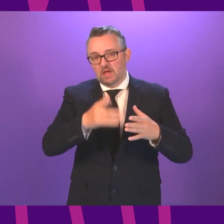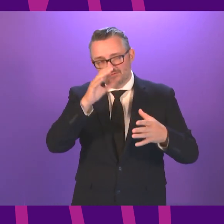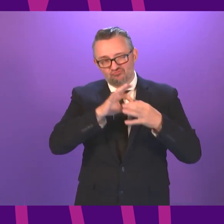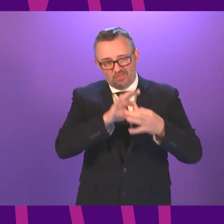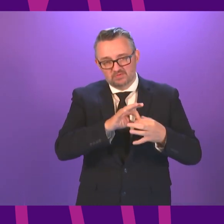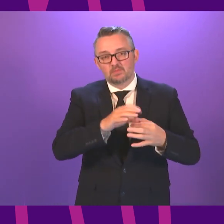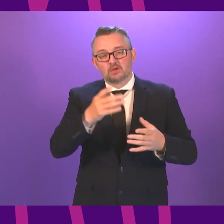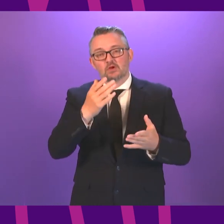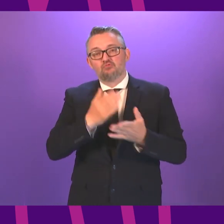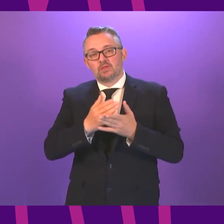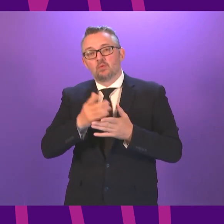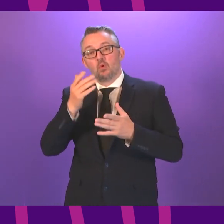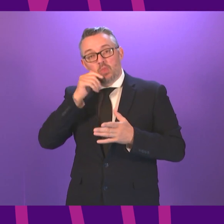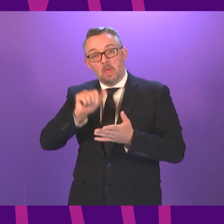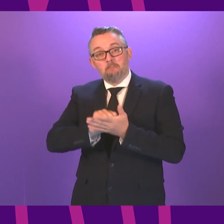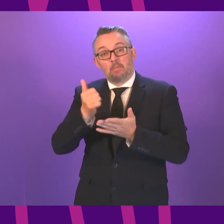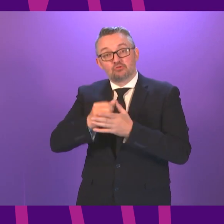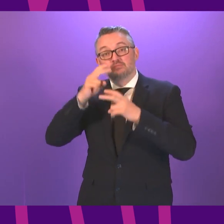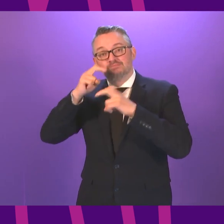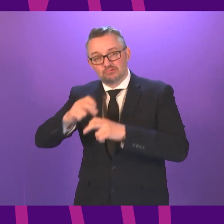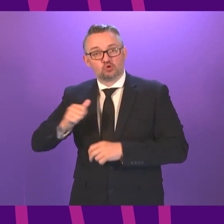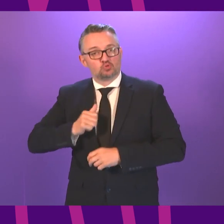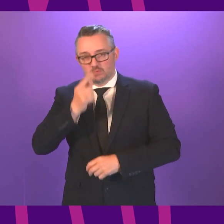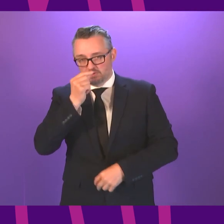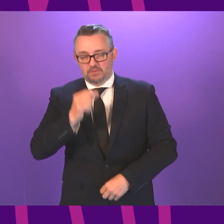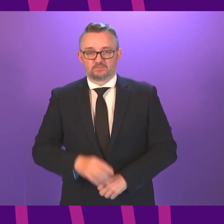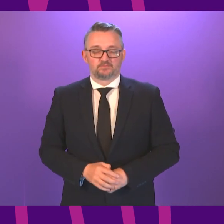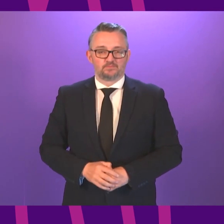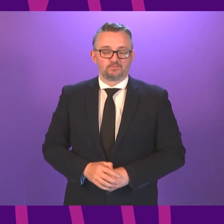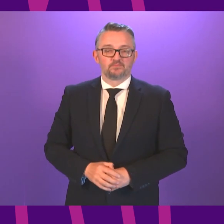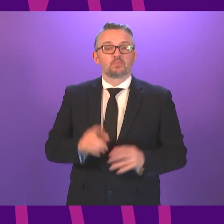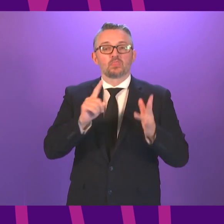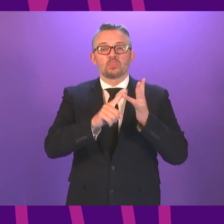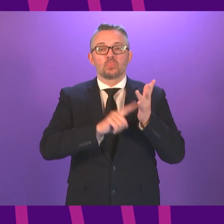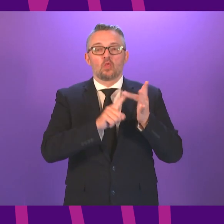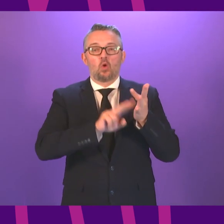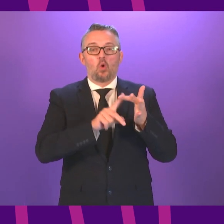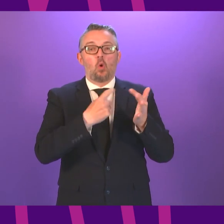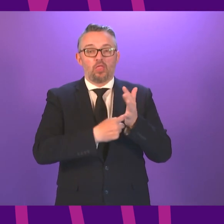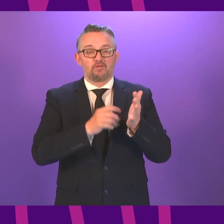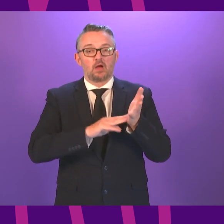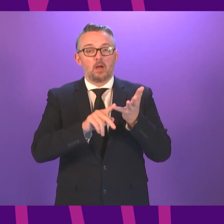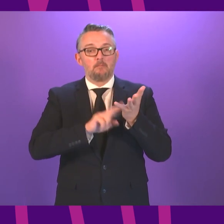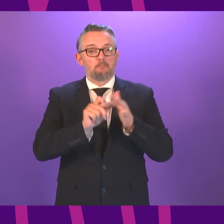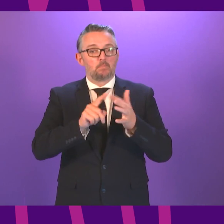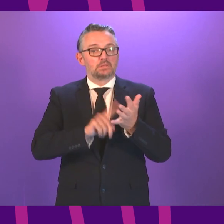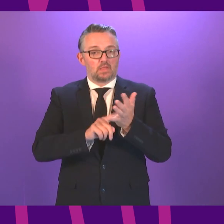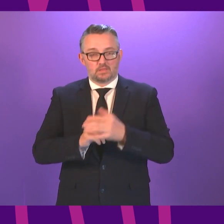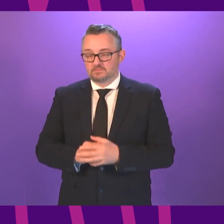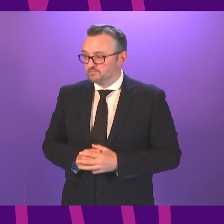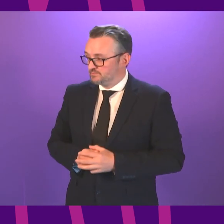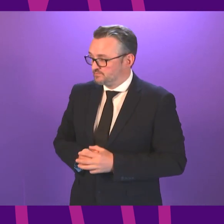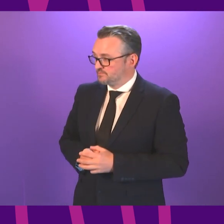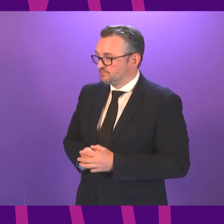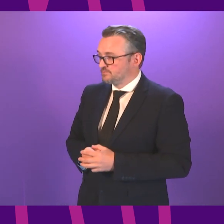wider relevance to and we publish the outcome of that as soon as possible Oliver Mundell to be followed by Colette Stevenson thank you presiding